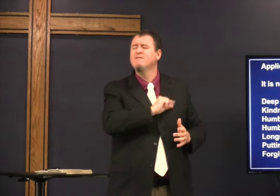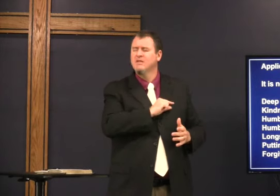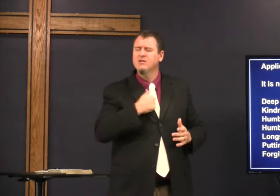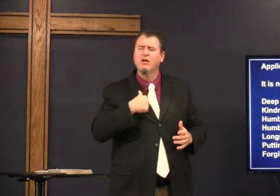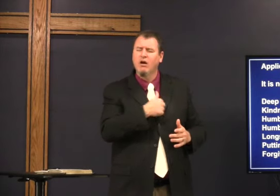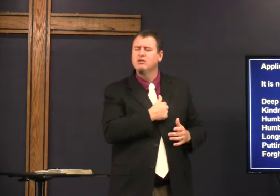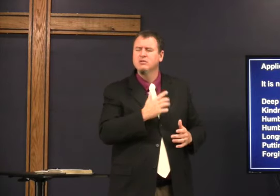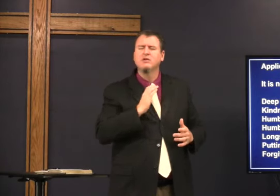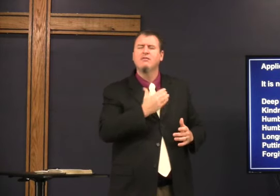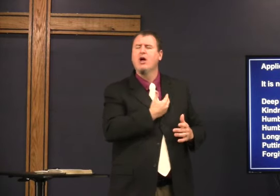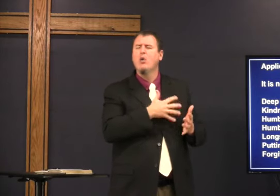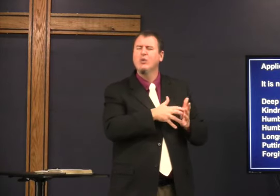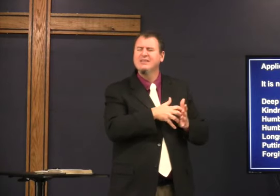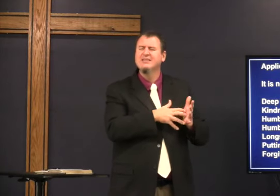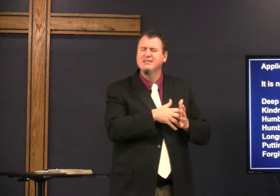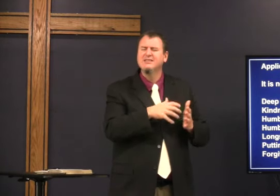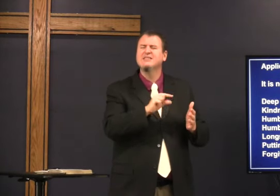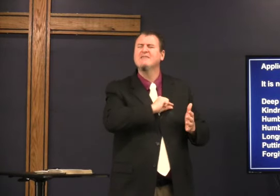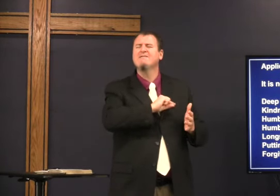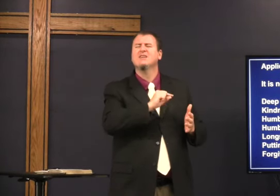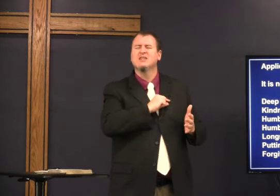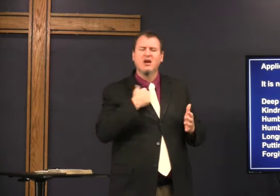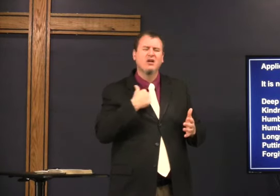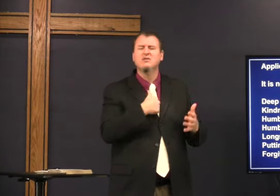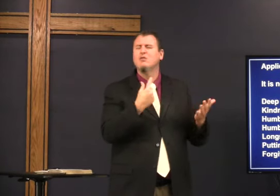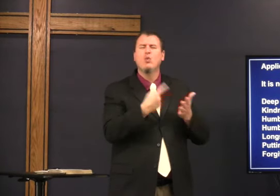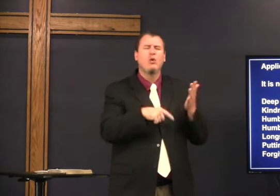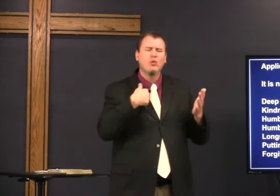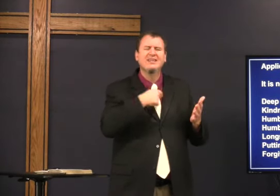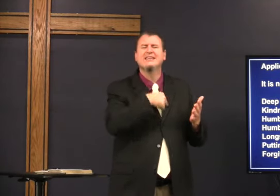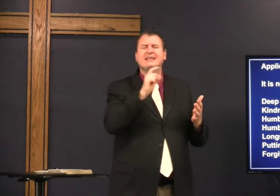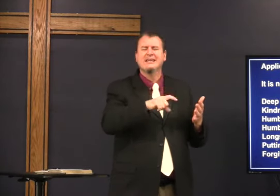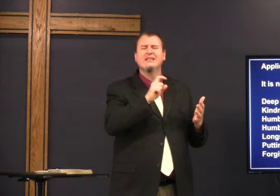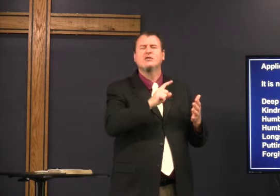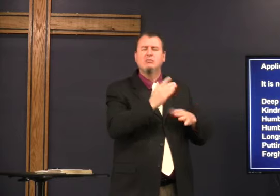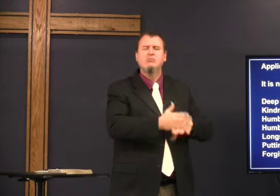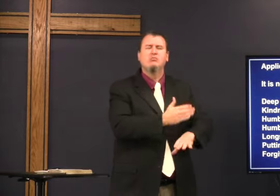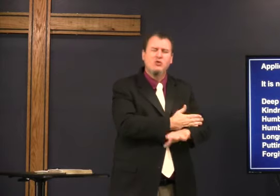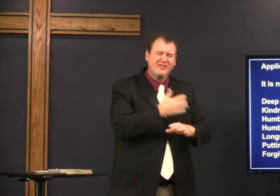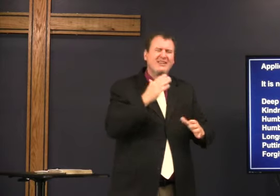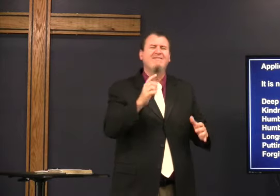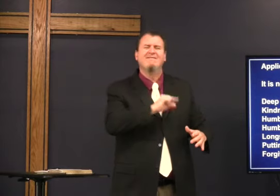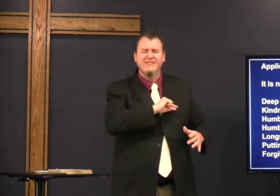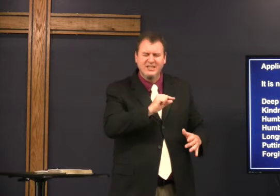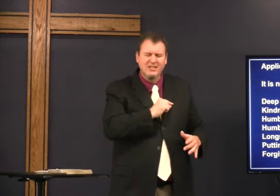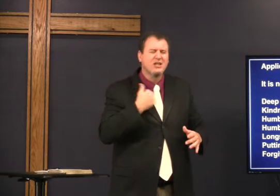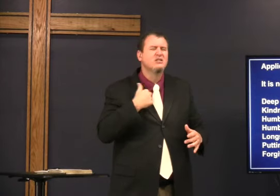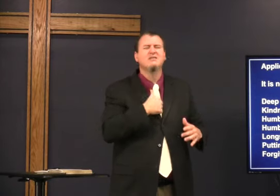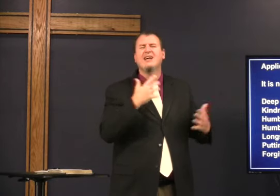you're convicted of I pray that you will convince us of our weakness and what we need to do to improve